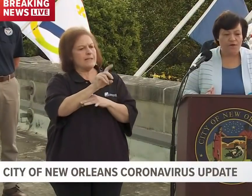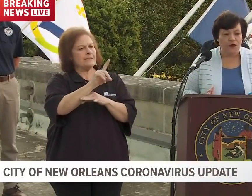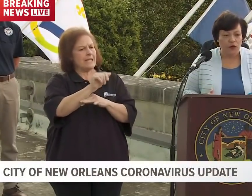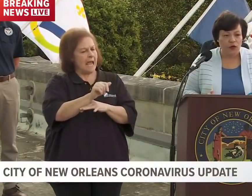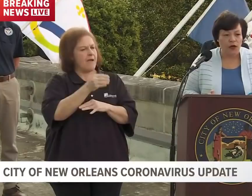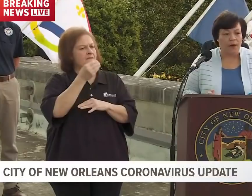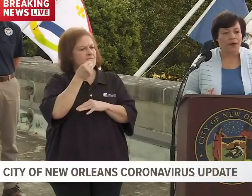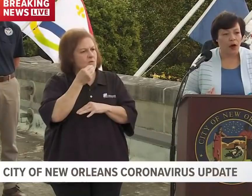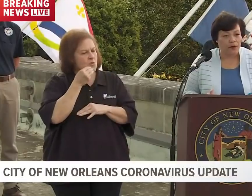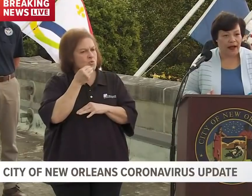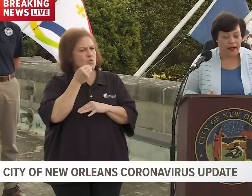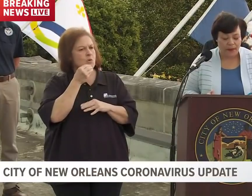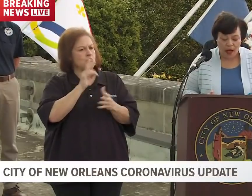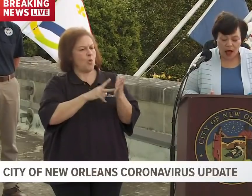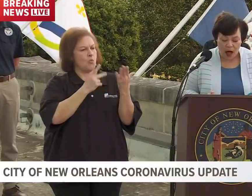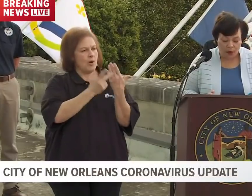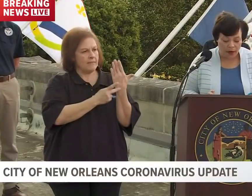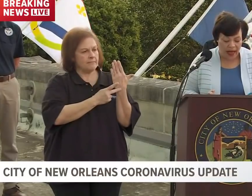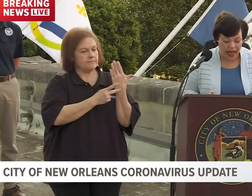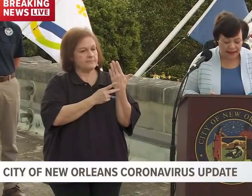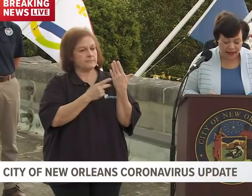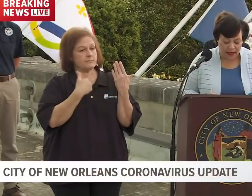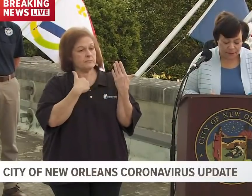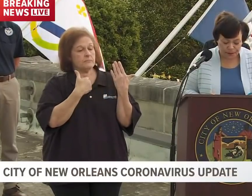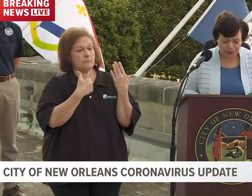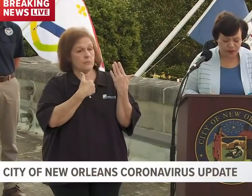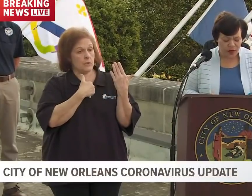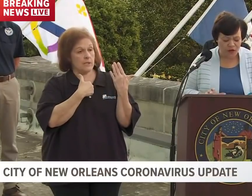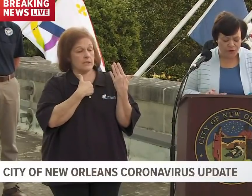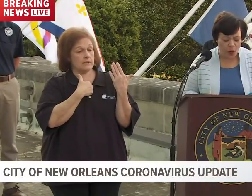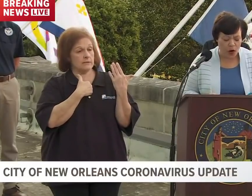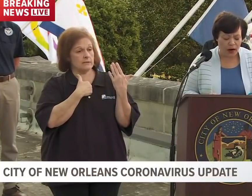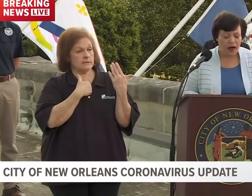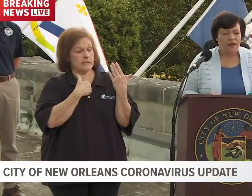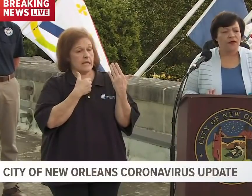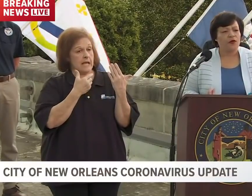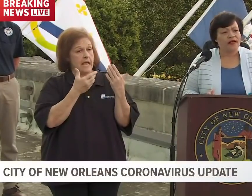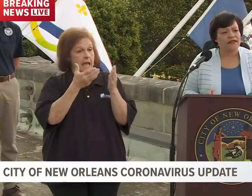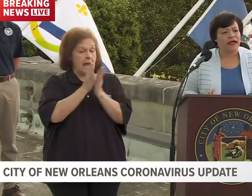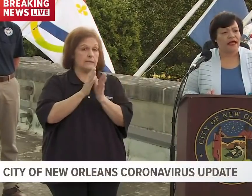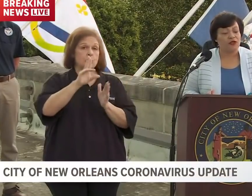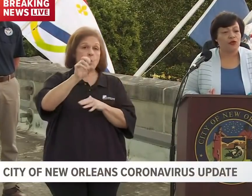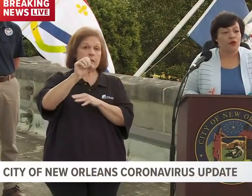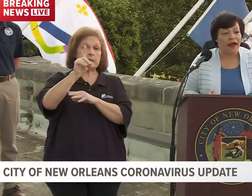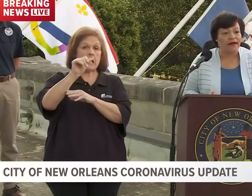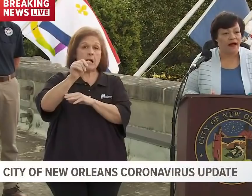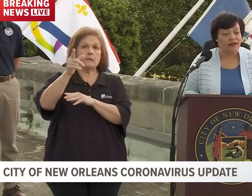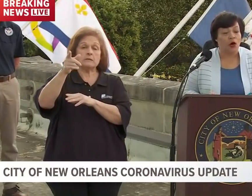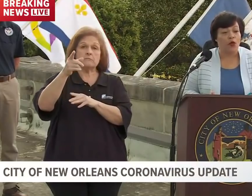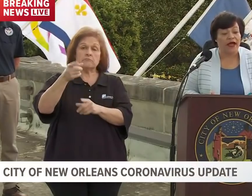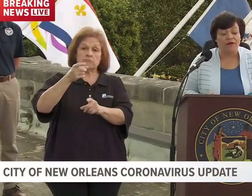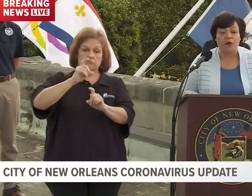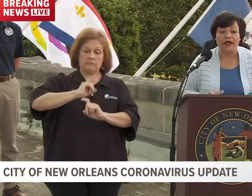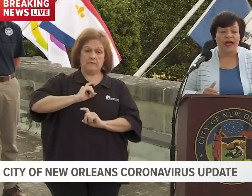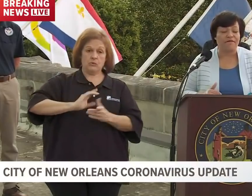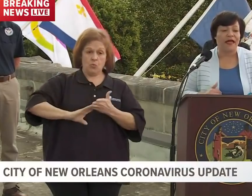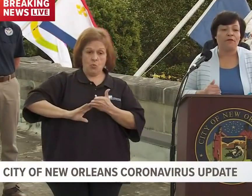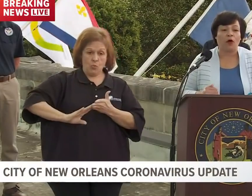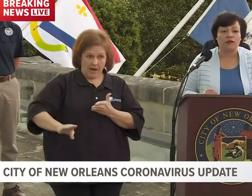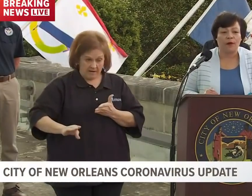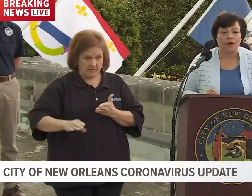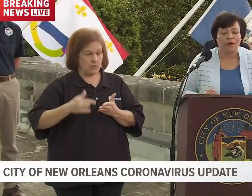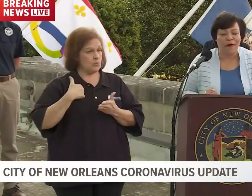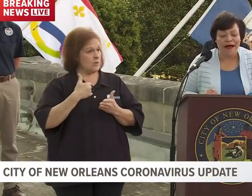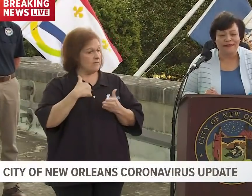food program. We're asking for the USDA to grant us a waiver. We have